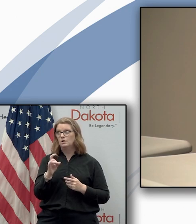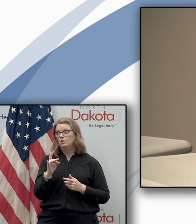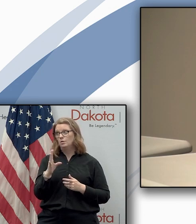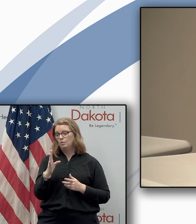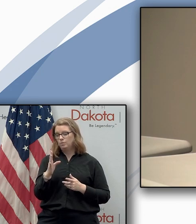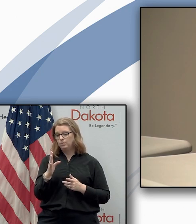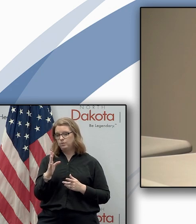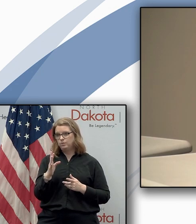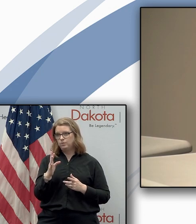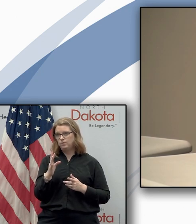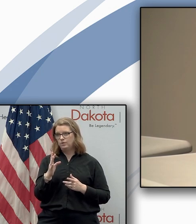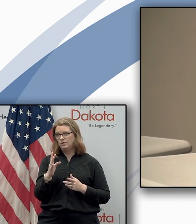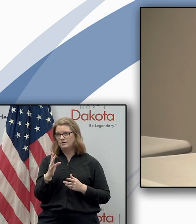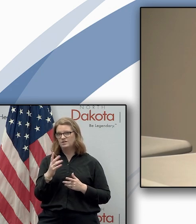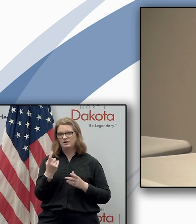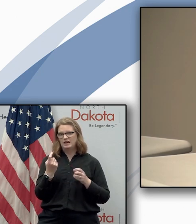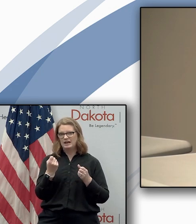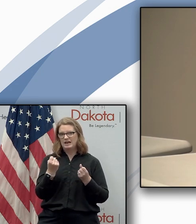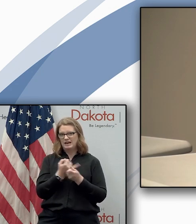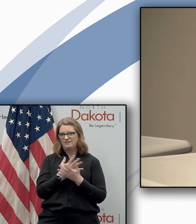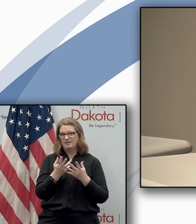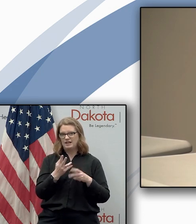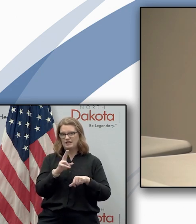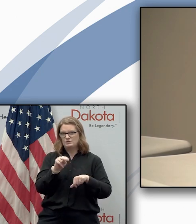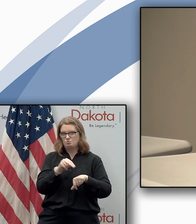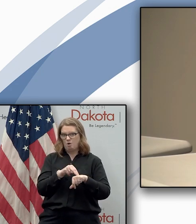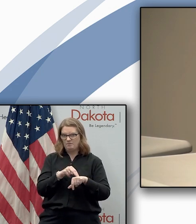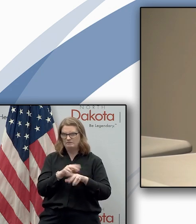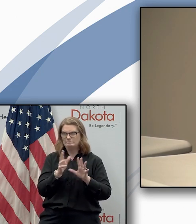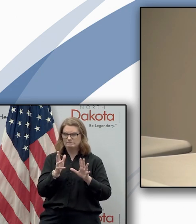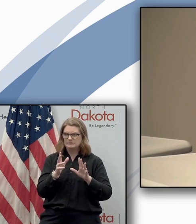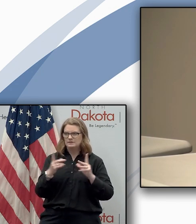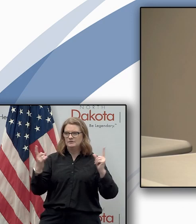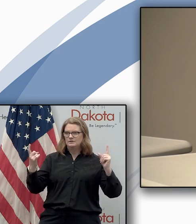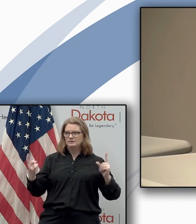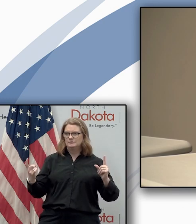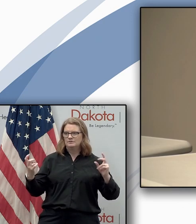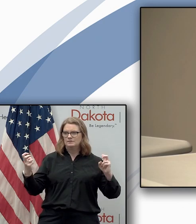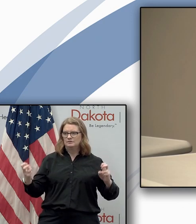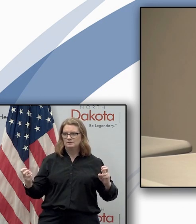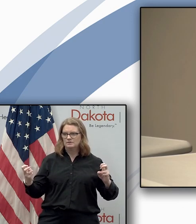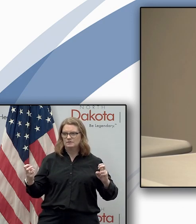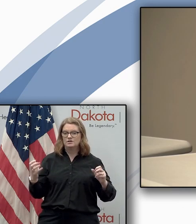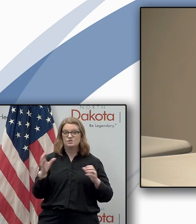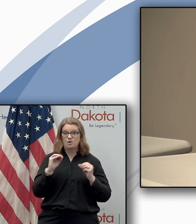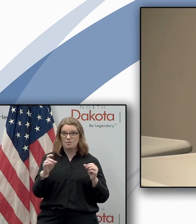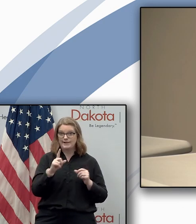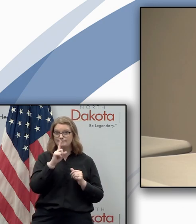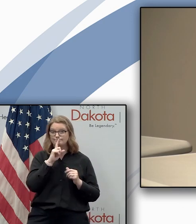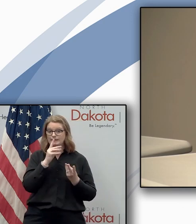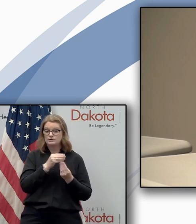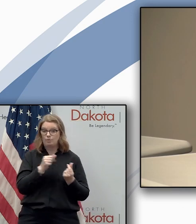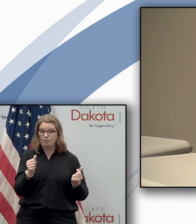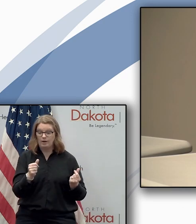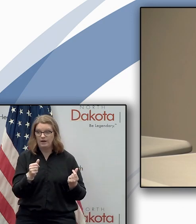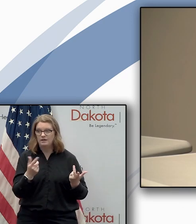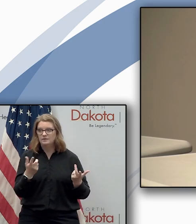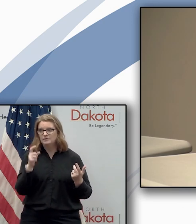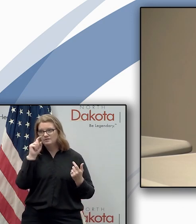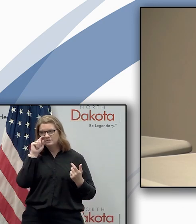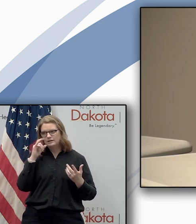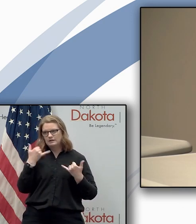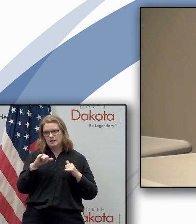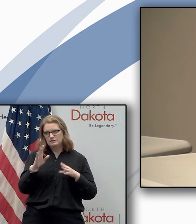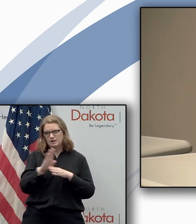is quote-unquote normal they're so now the new invention of social distancing that i've not heard anybody say could go away so unless it does go away their